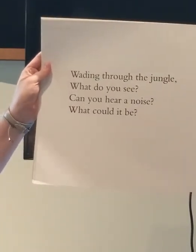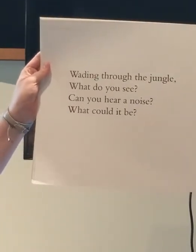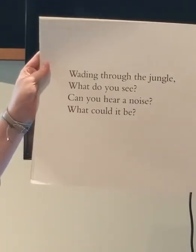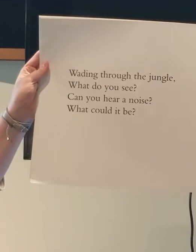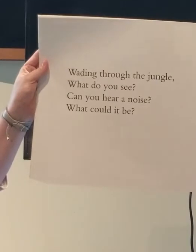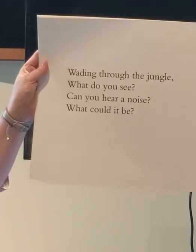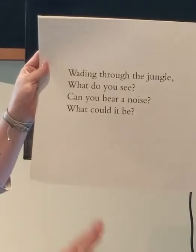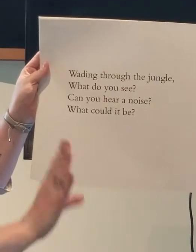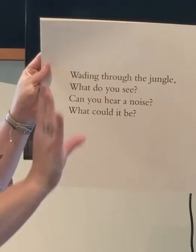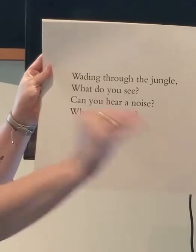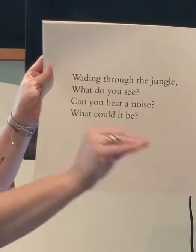Snap.